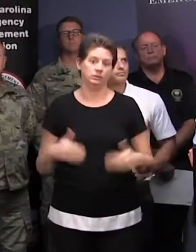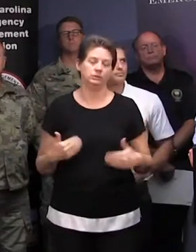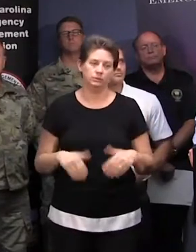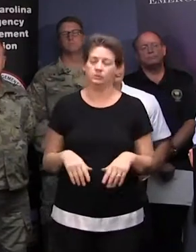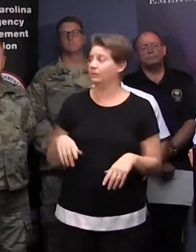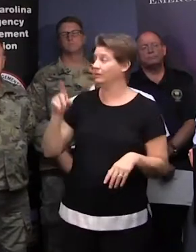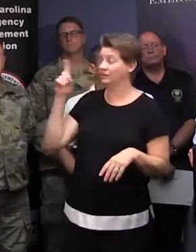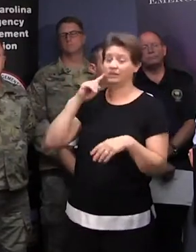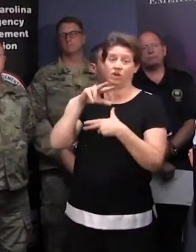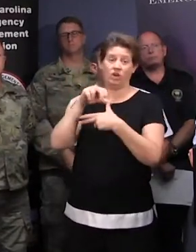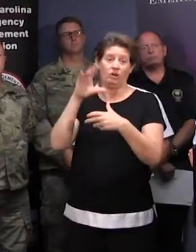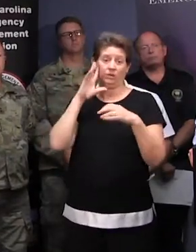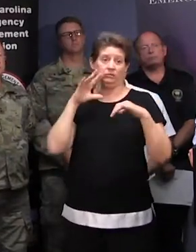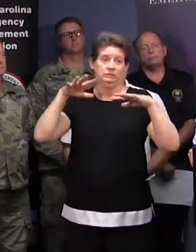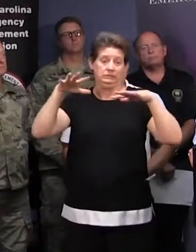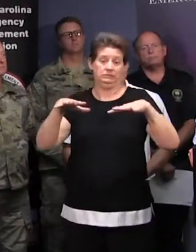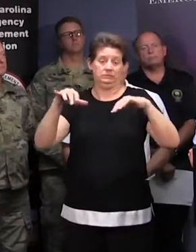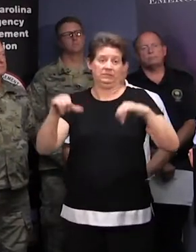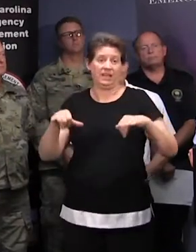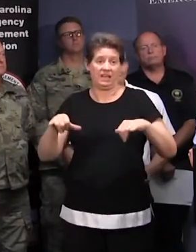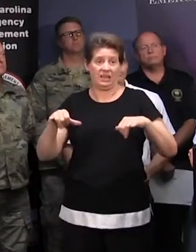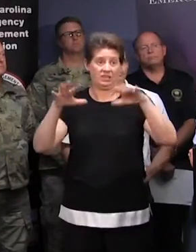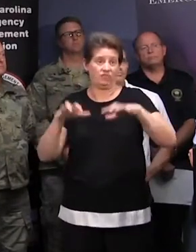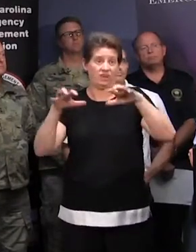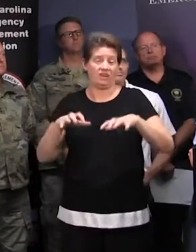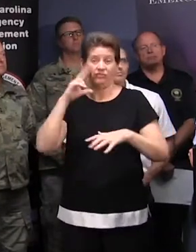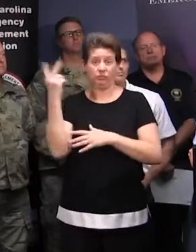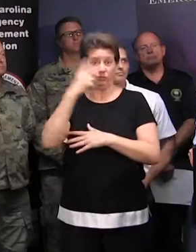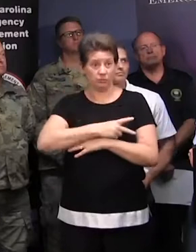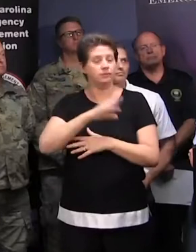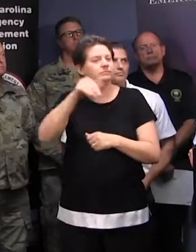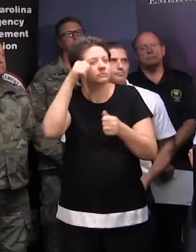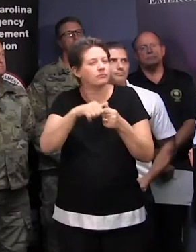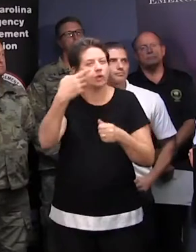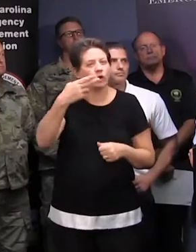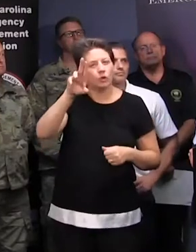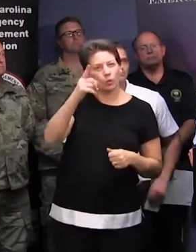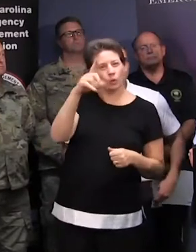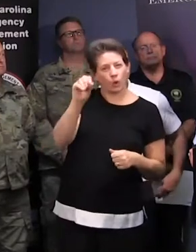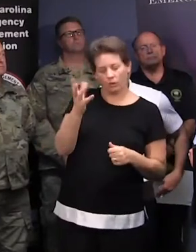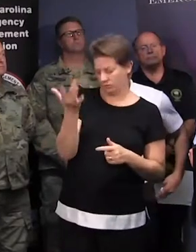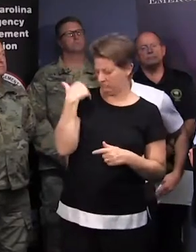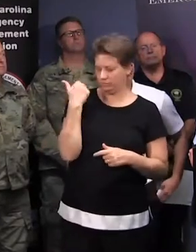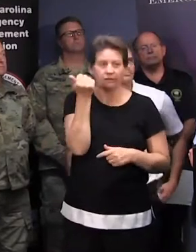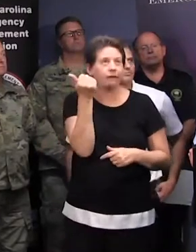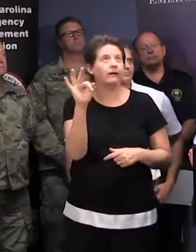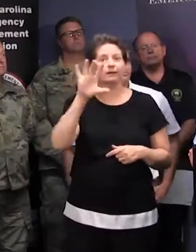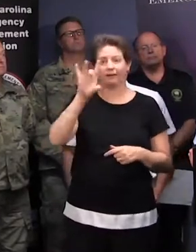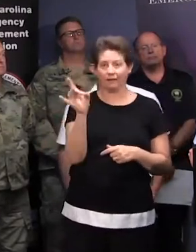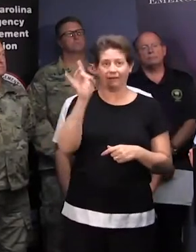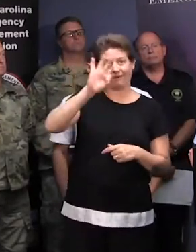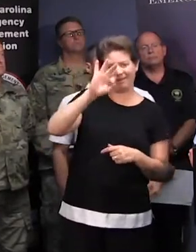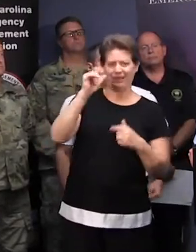going to be with us for about two days. If you remember, when Hurricane Hugo came along in 1989, that